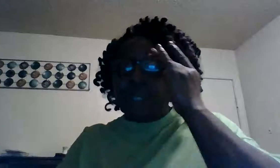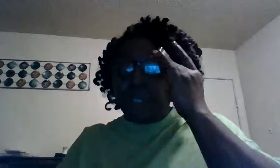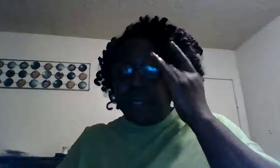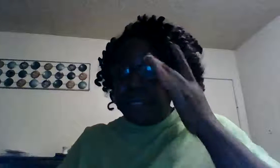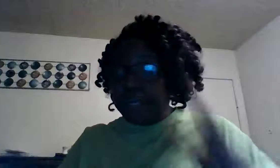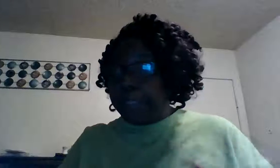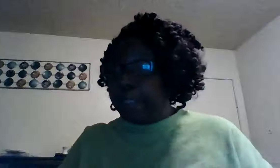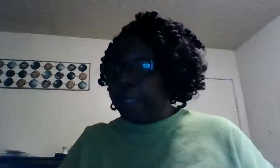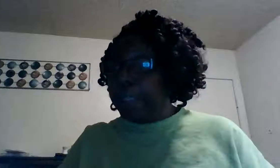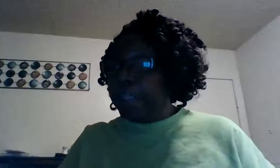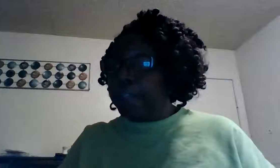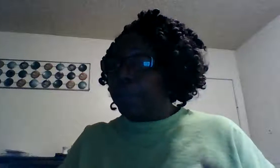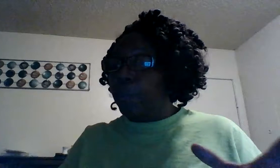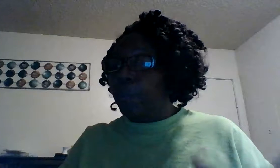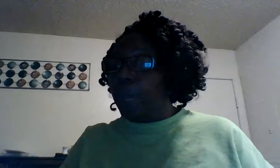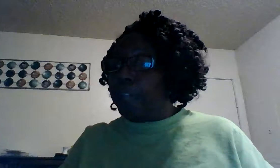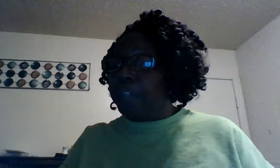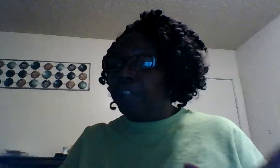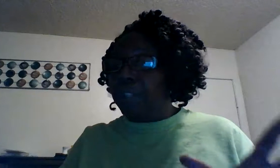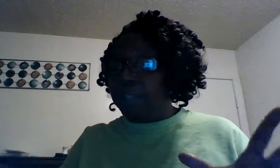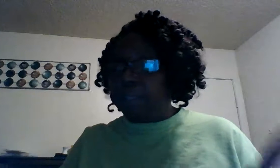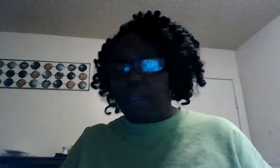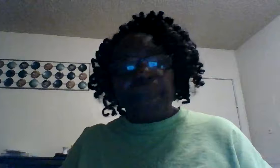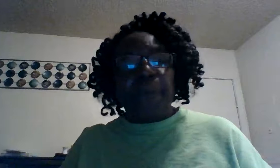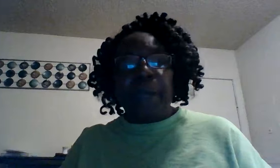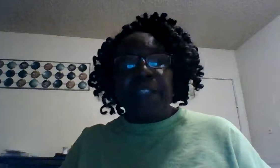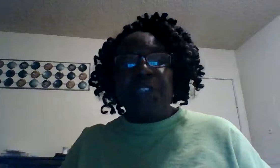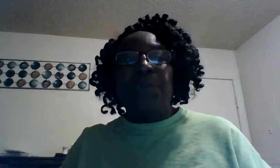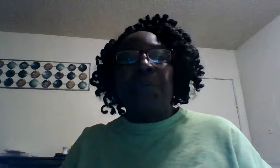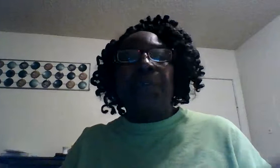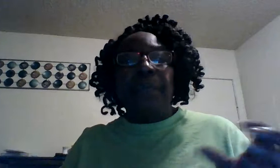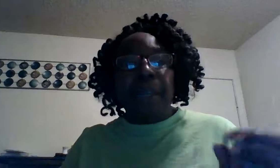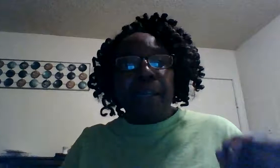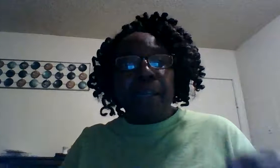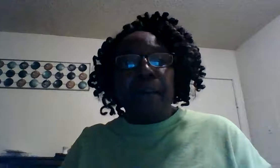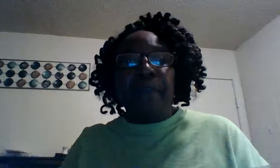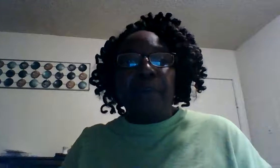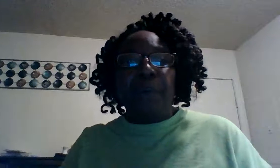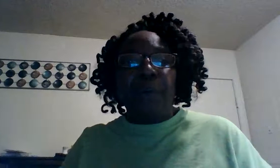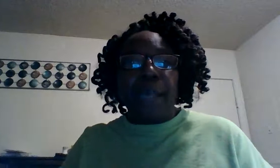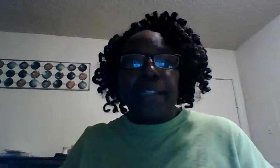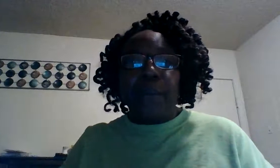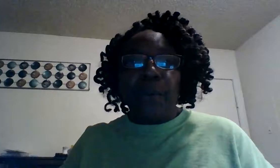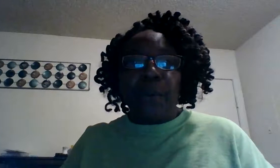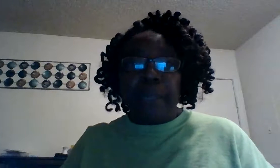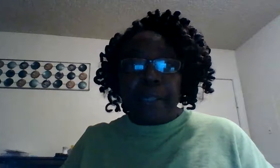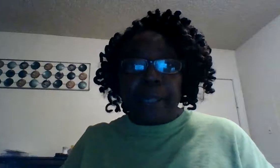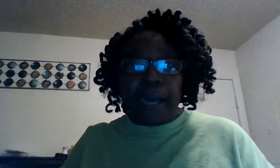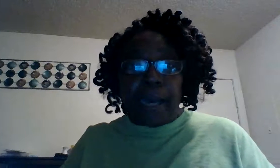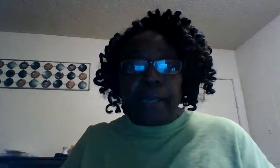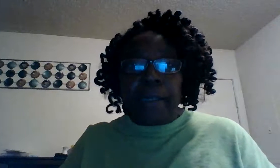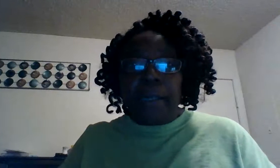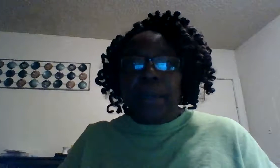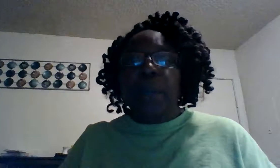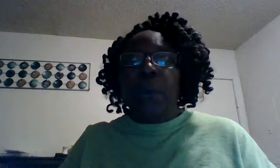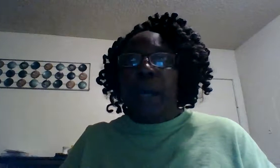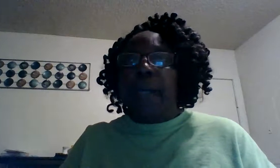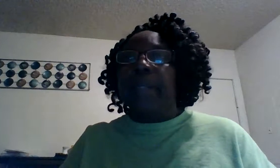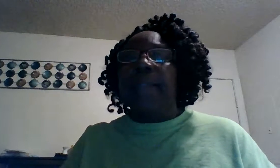today is what shall separate you from the love of christ glory be to god what can